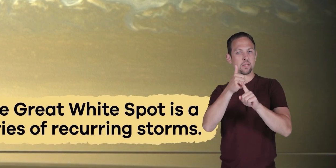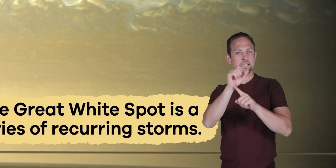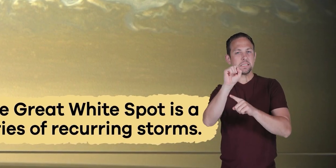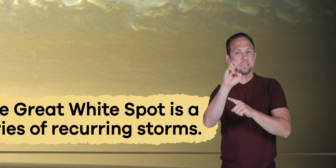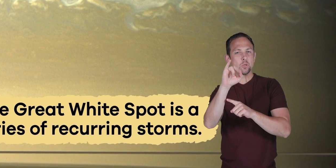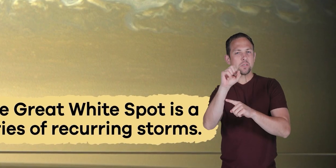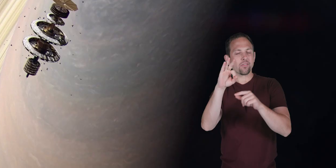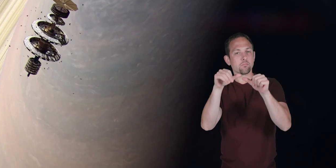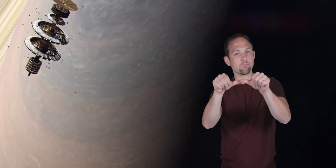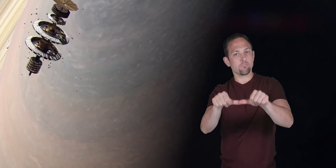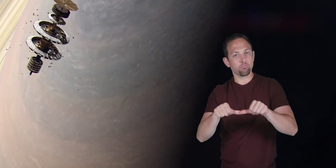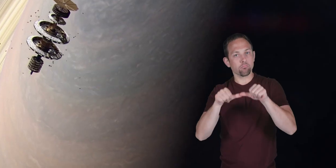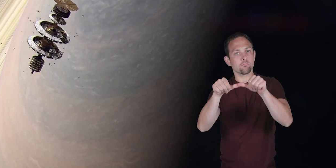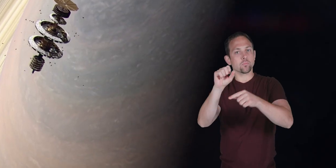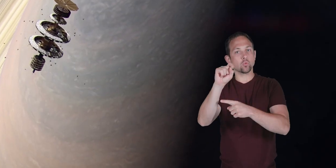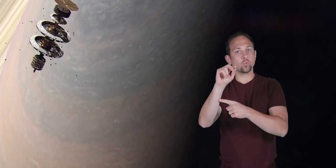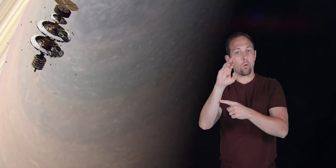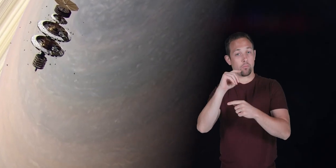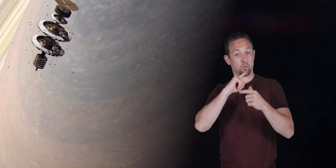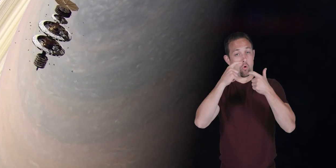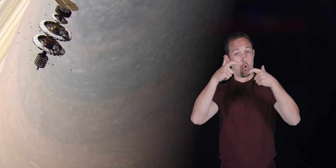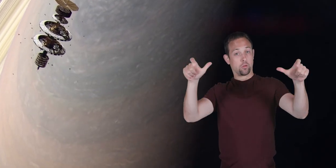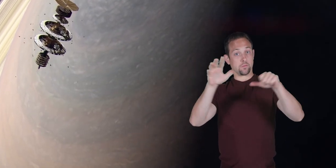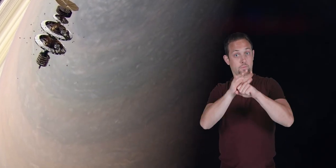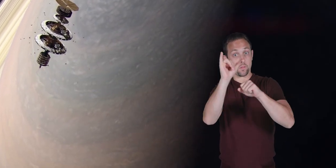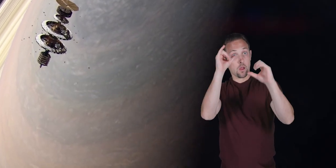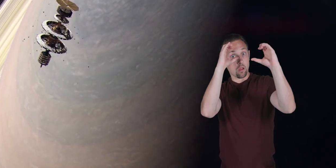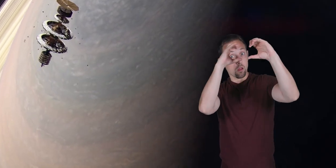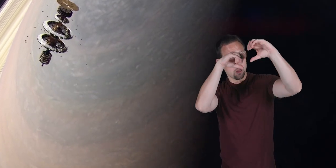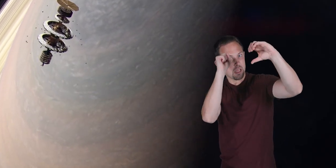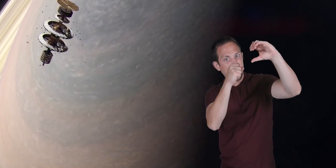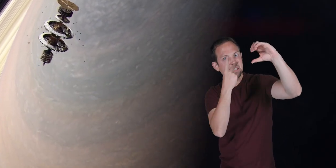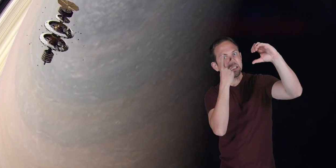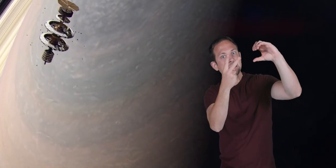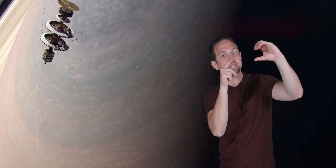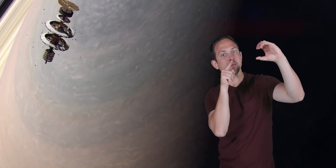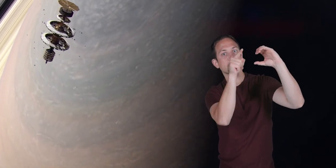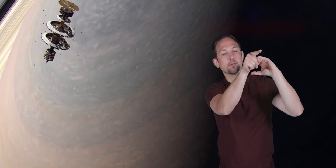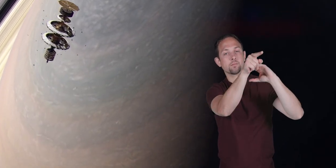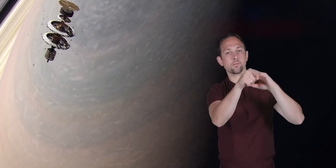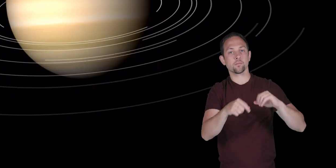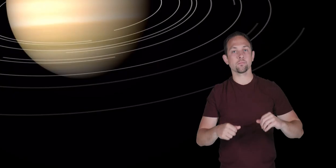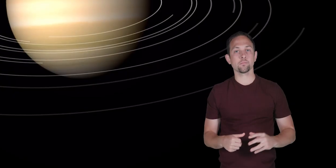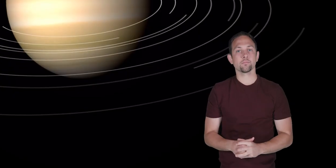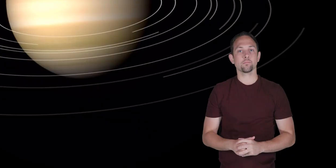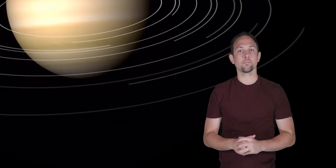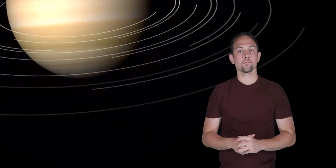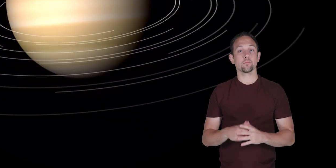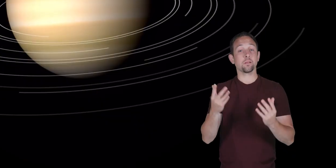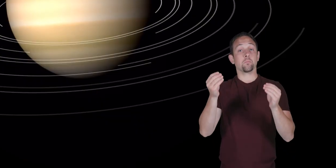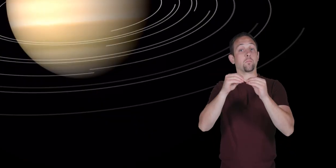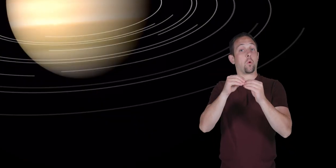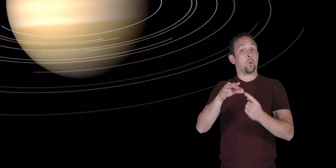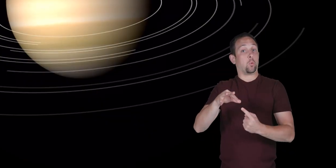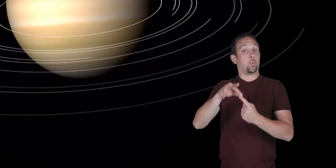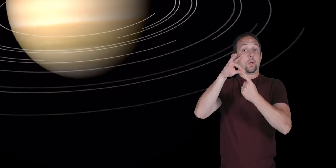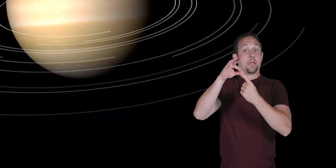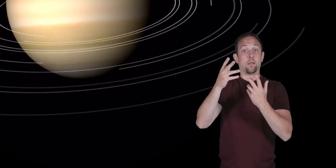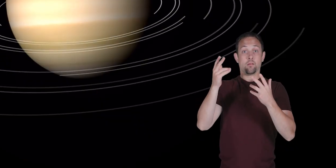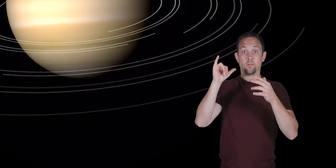storms large enough to be seen through a telescope even more unique and scientifically